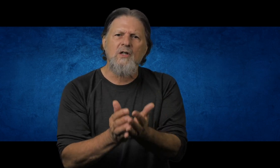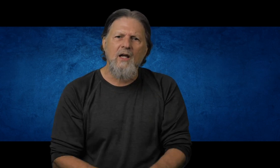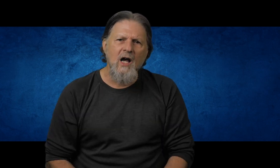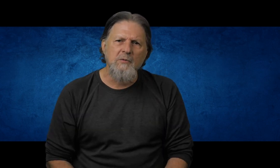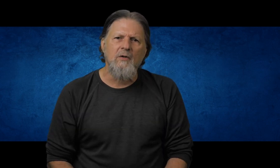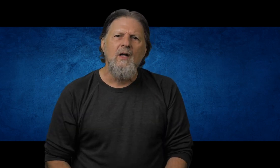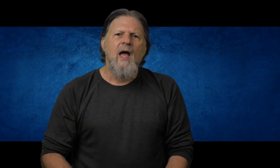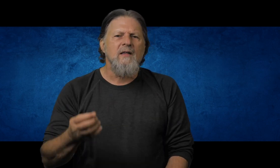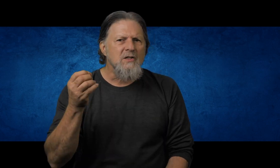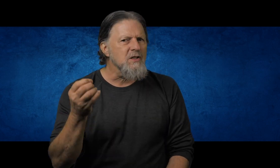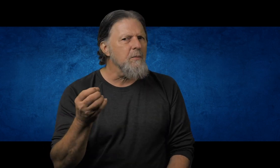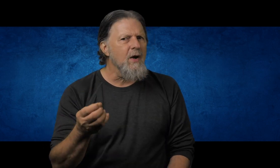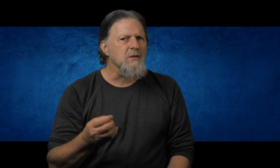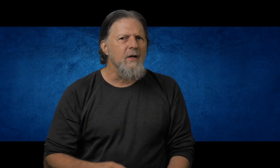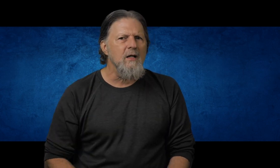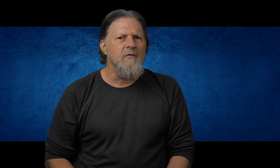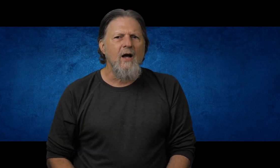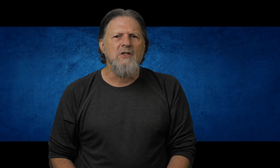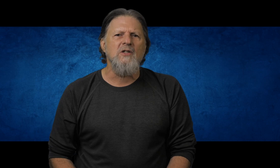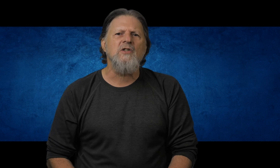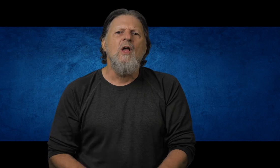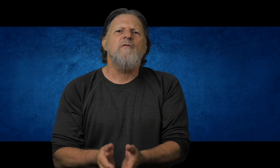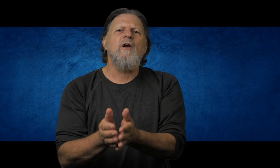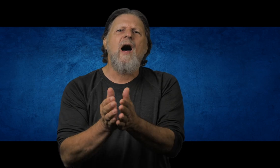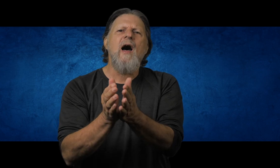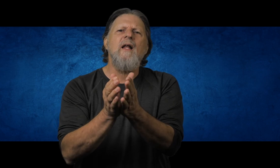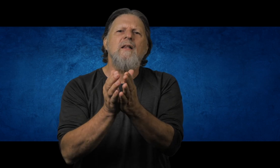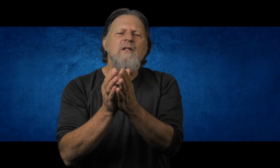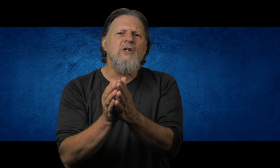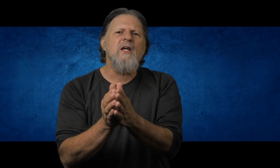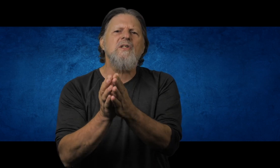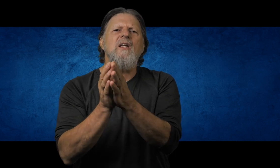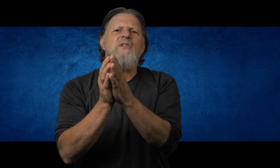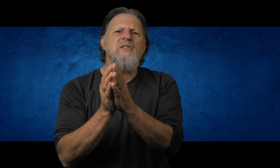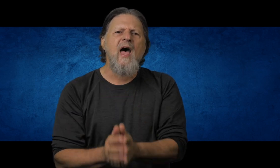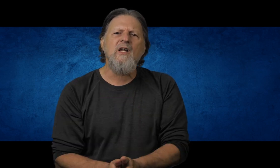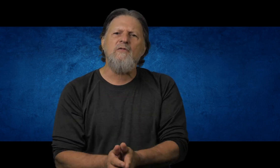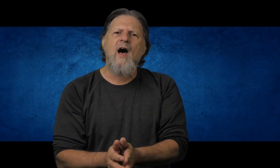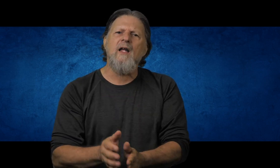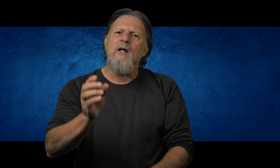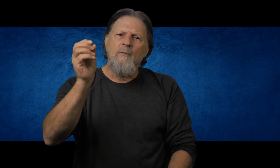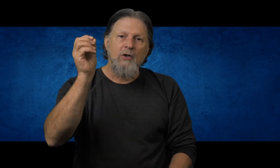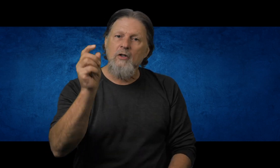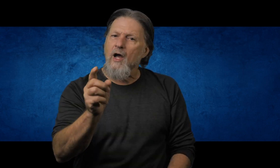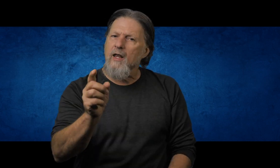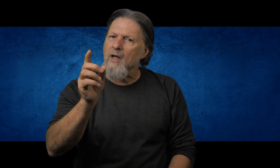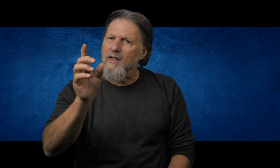of the gospel, and this is the breastplate of righteousness. For God the just is satisfied to look on him. Now get